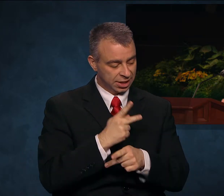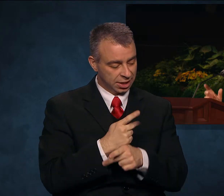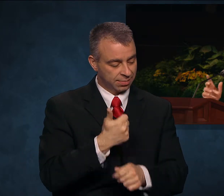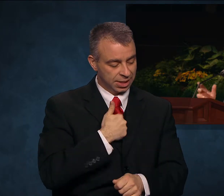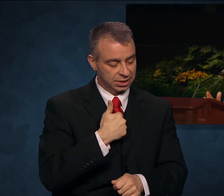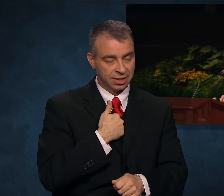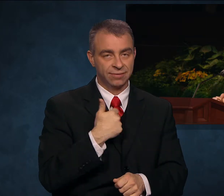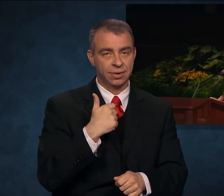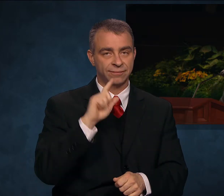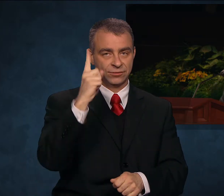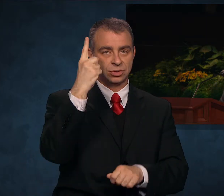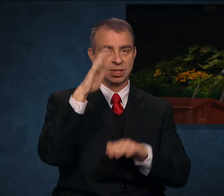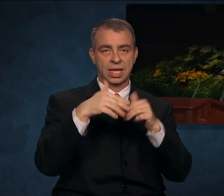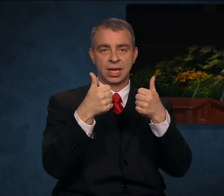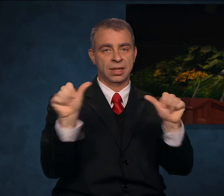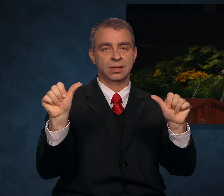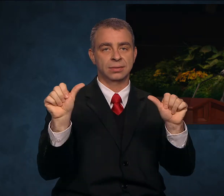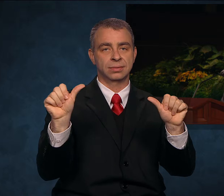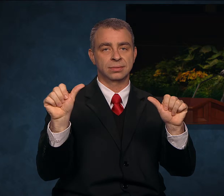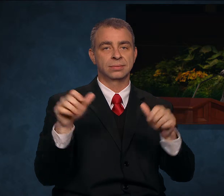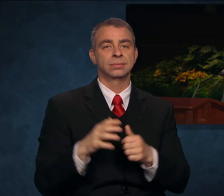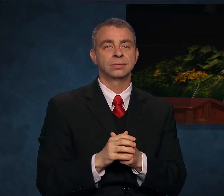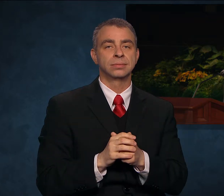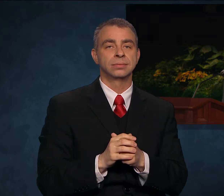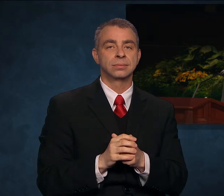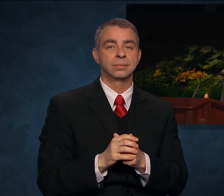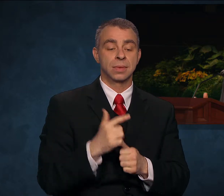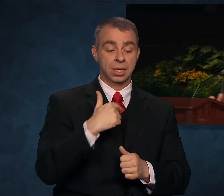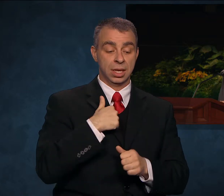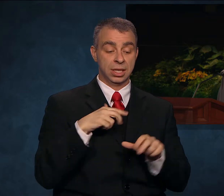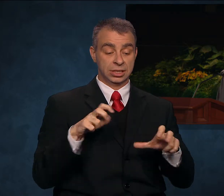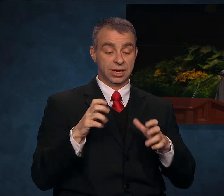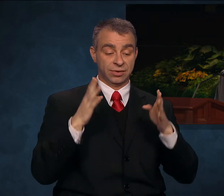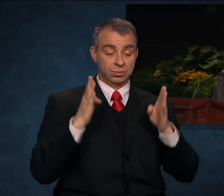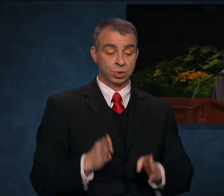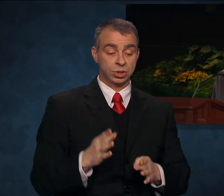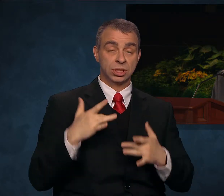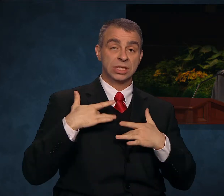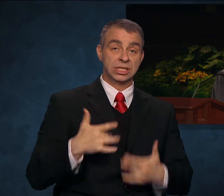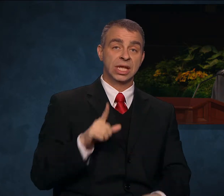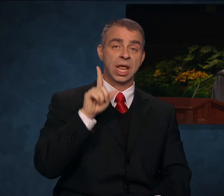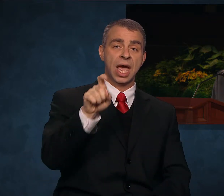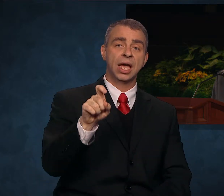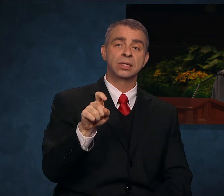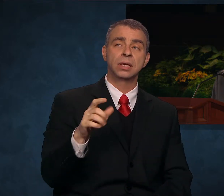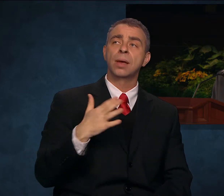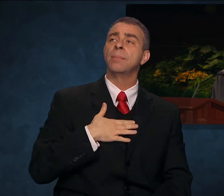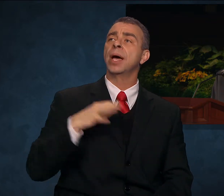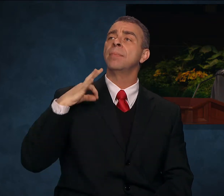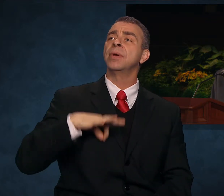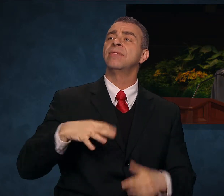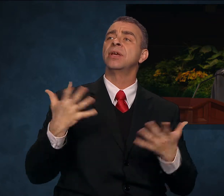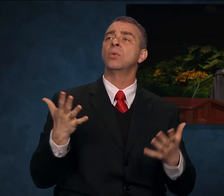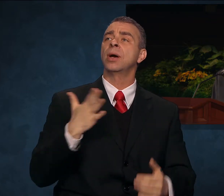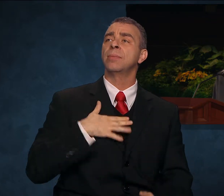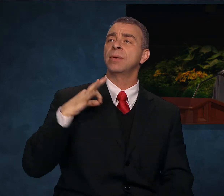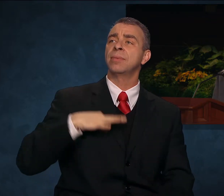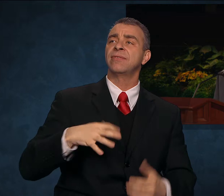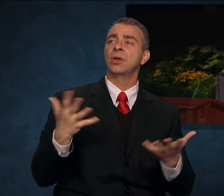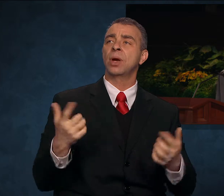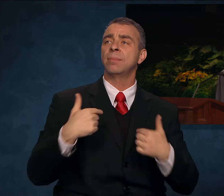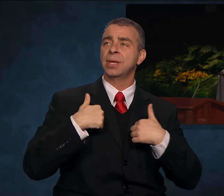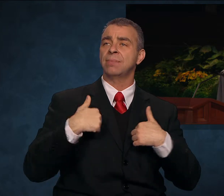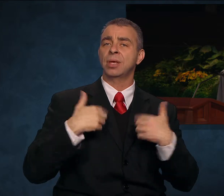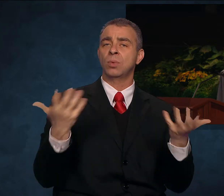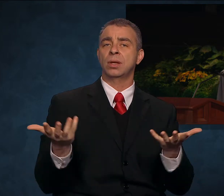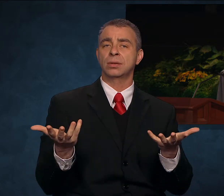The central question for the selfish person is, what is in it for me? Brethren, I am sure you